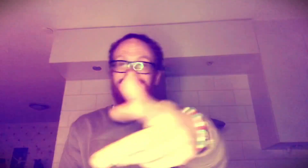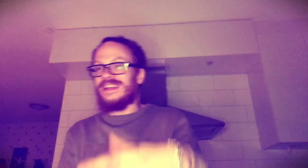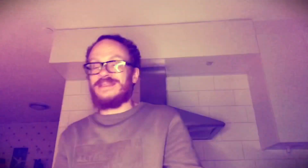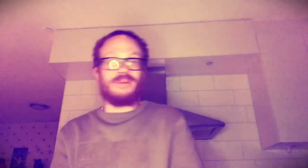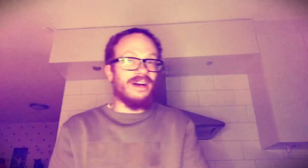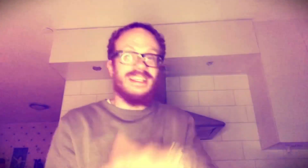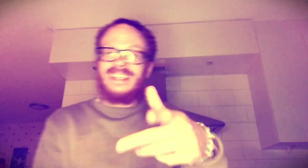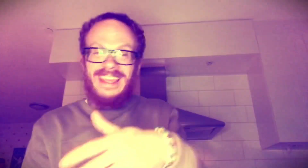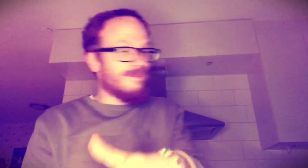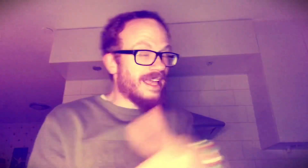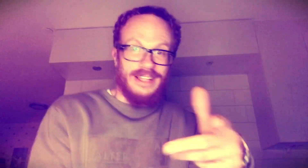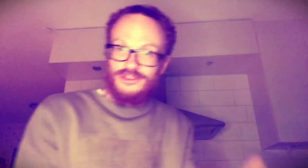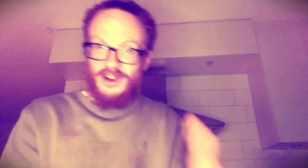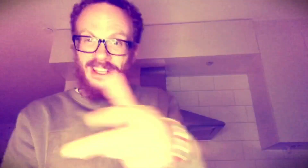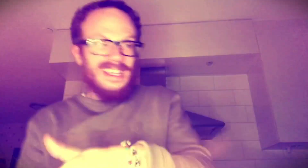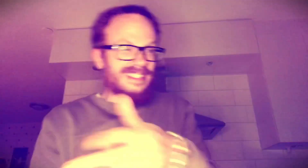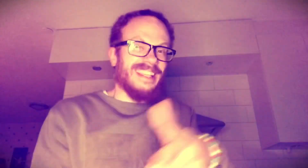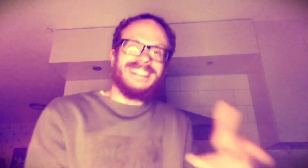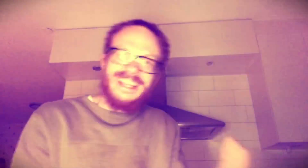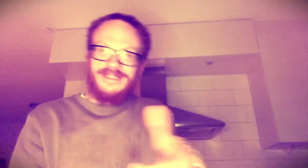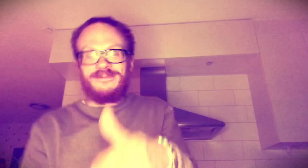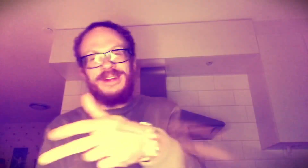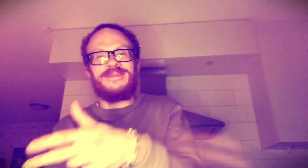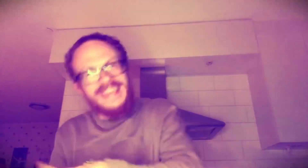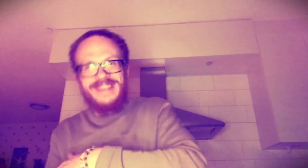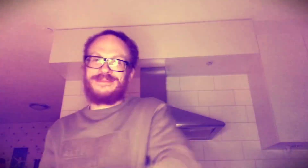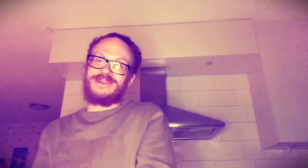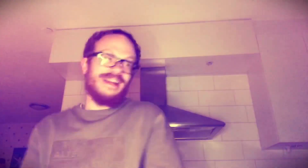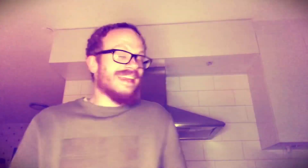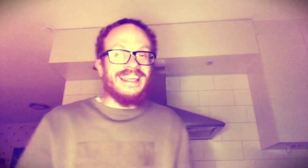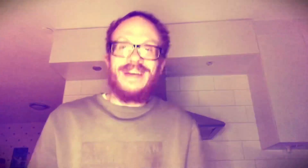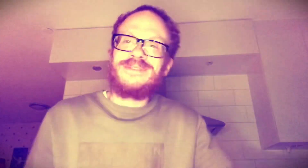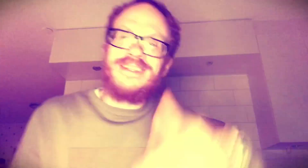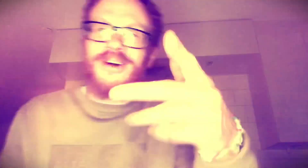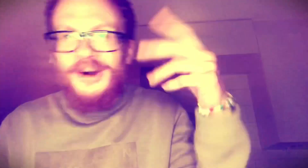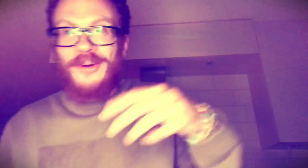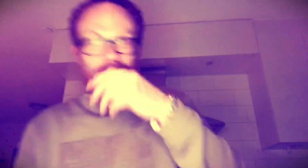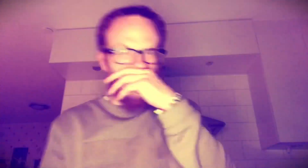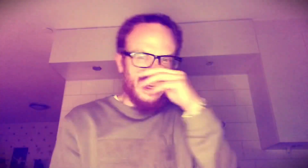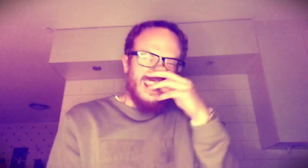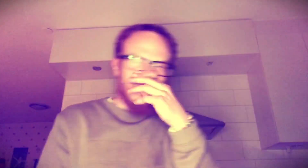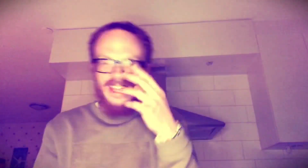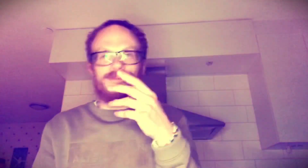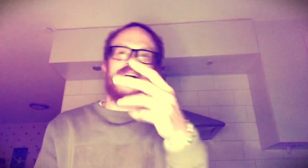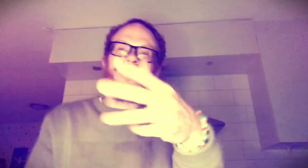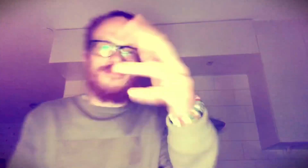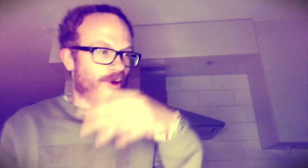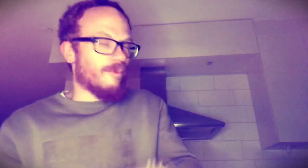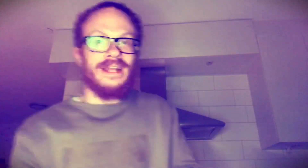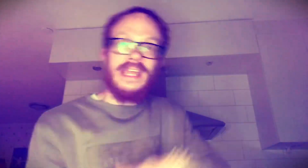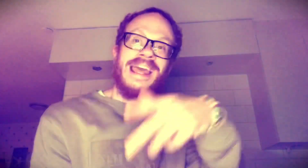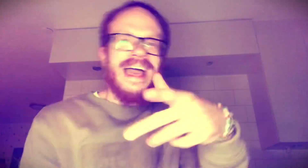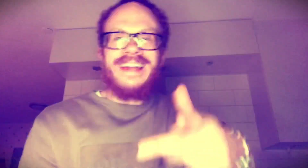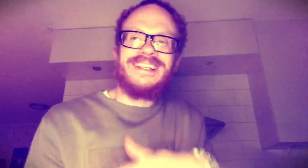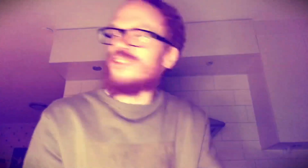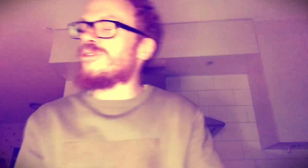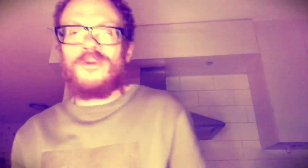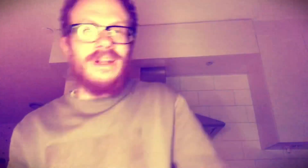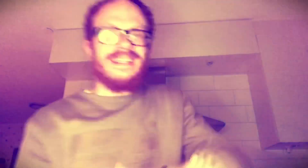50 bucks, yeah, I'm hitting truck Stick Chevy when I'm hitting, bruh, yeah, I'm to the hole with it Yeah, rock and roll with it, out of control with it,